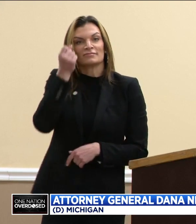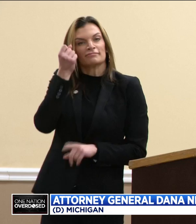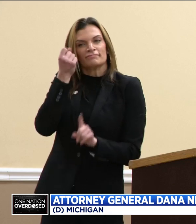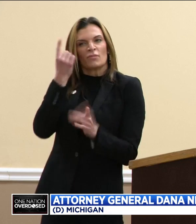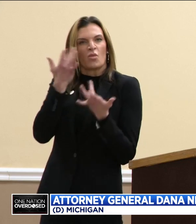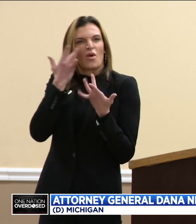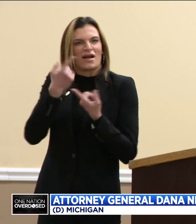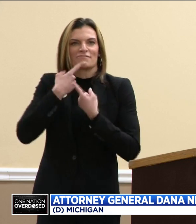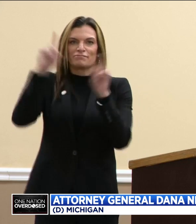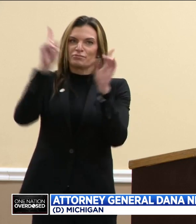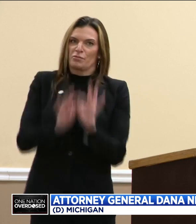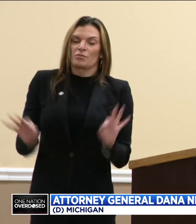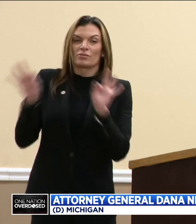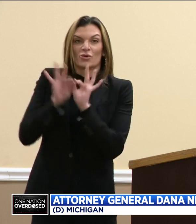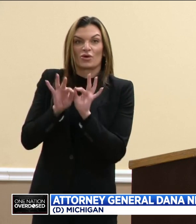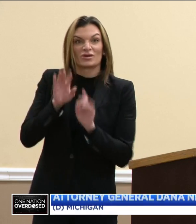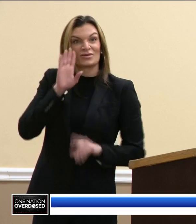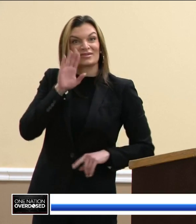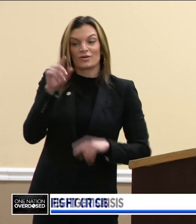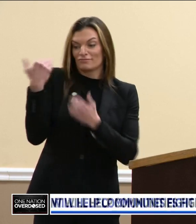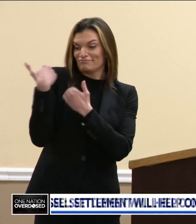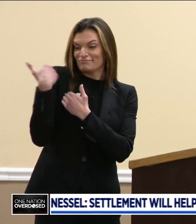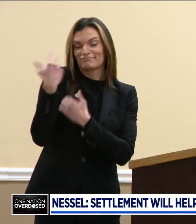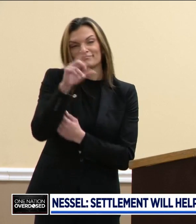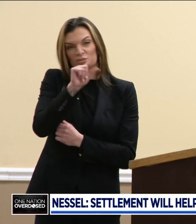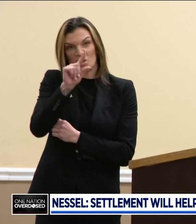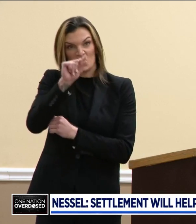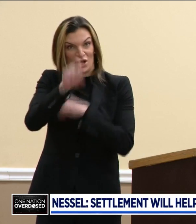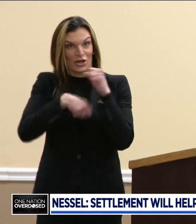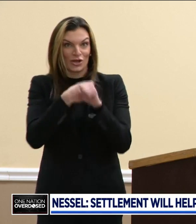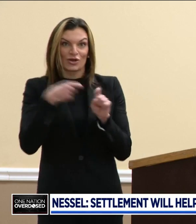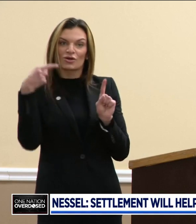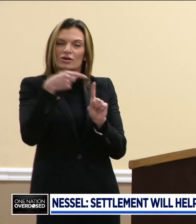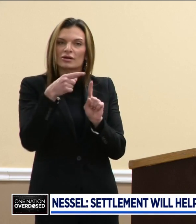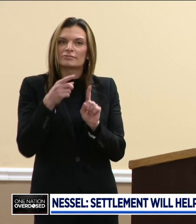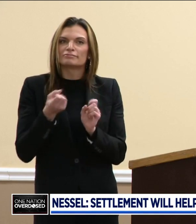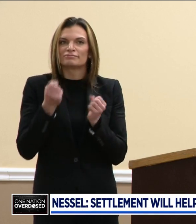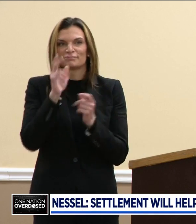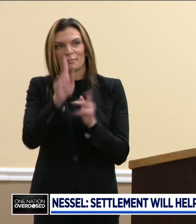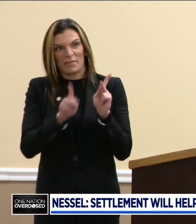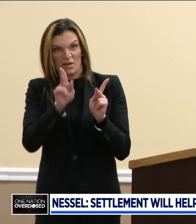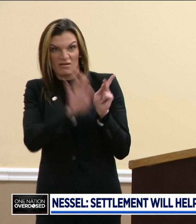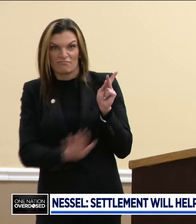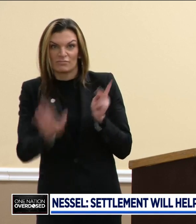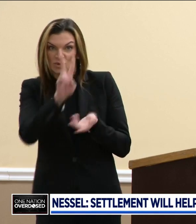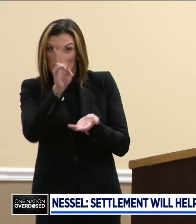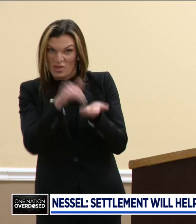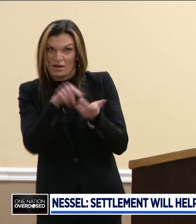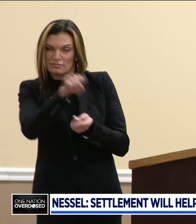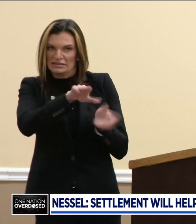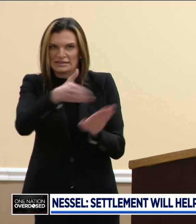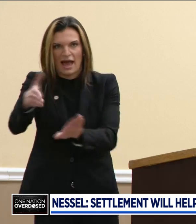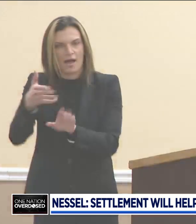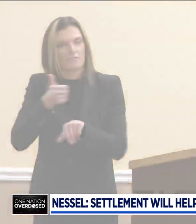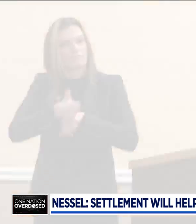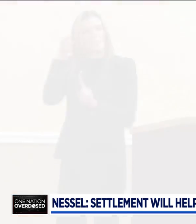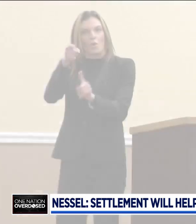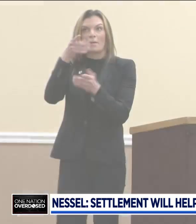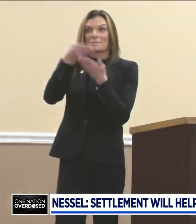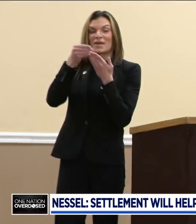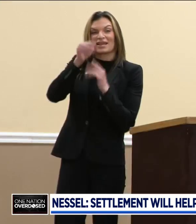overdoses in 2020 alone. And that's nearly three times as many deaths as were reported just a decade before.